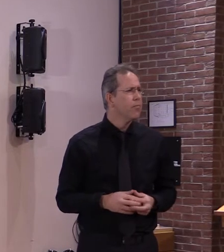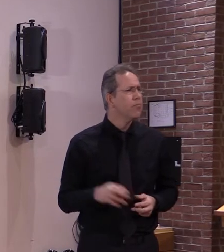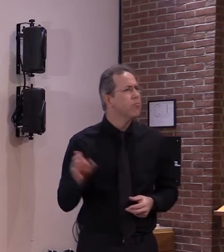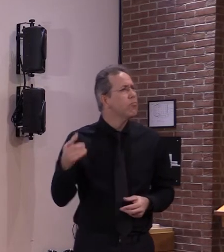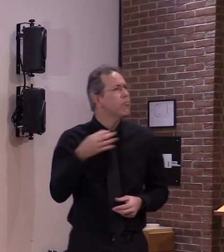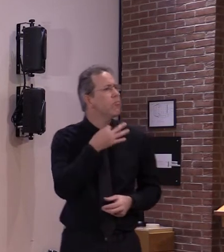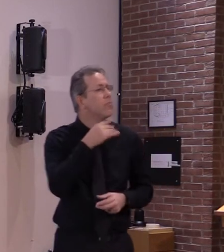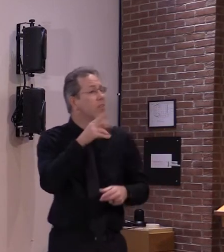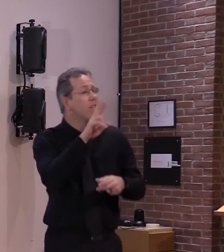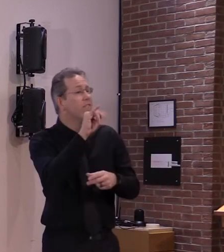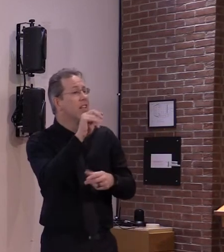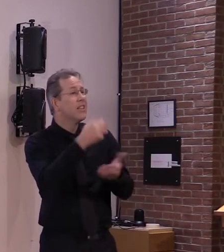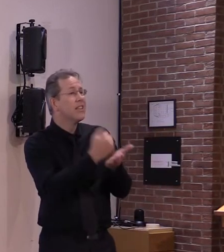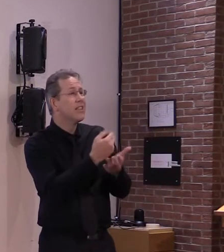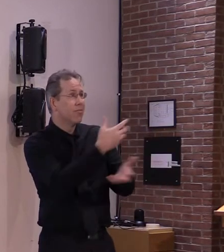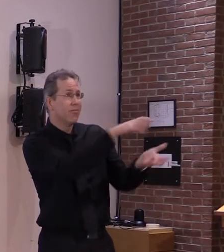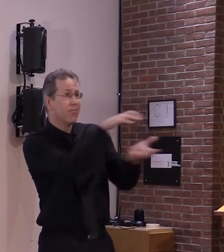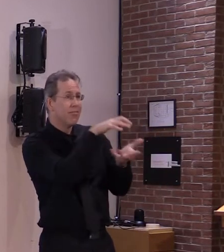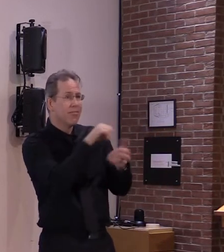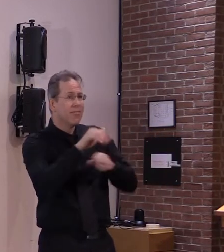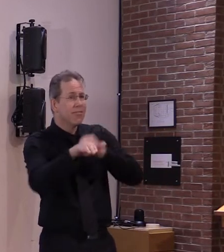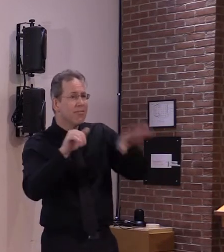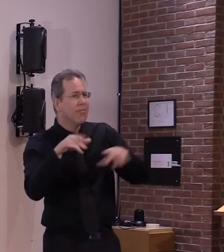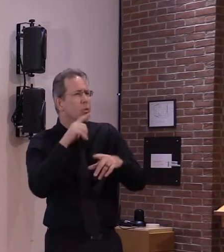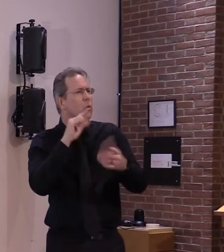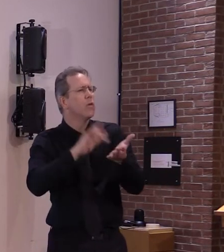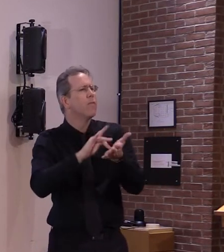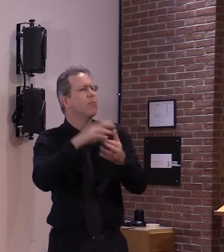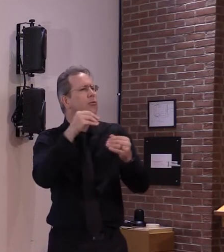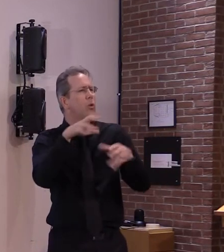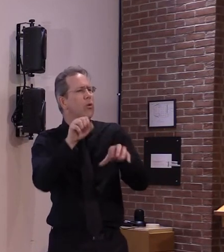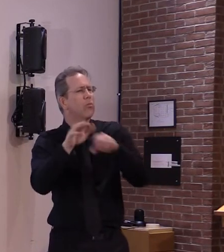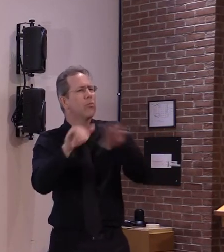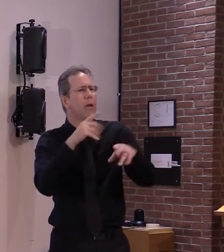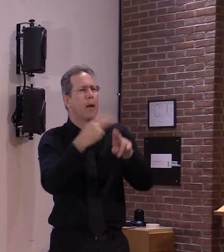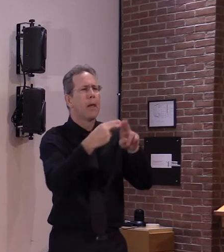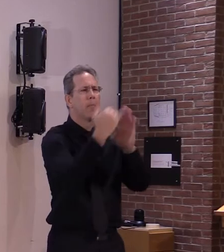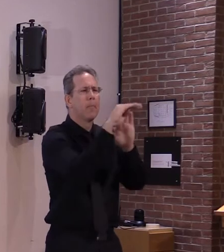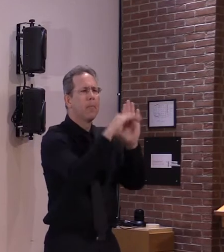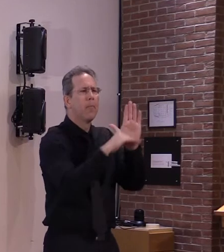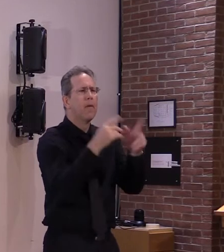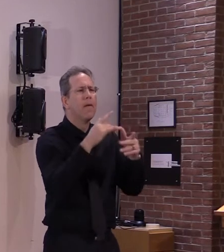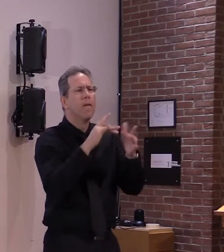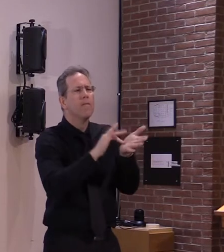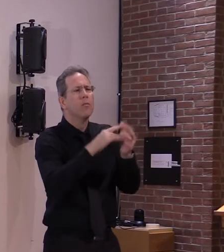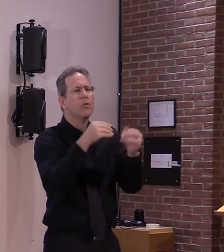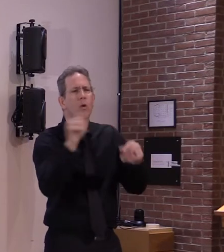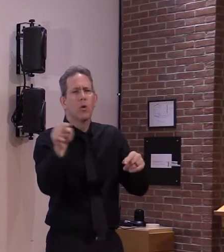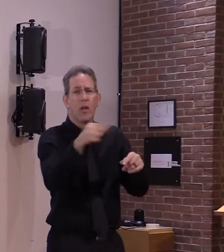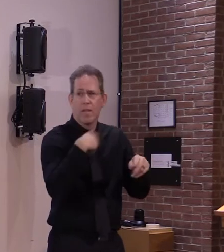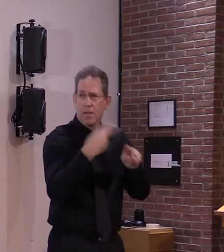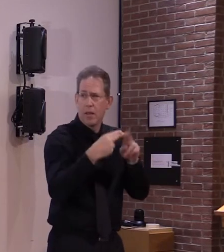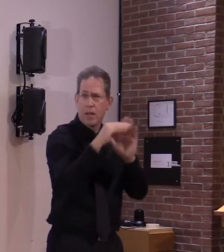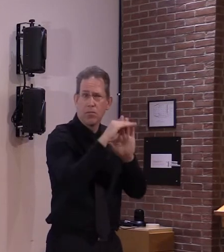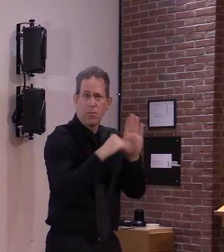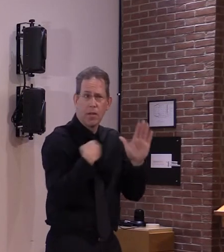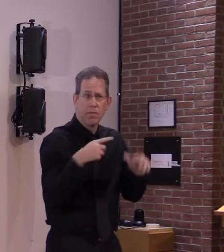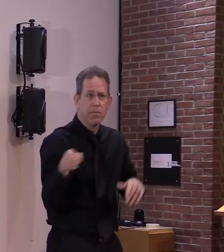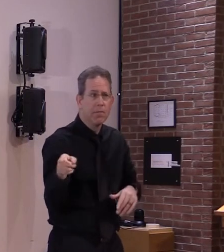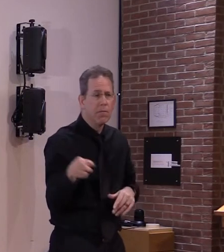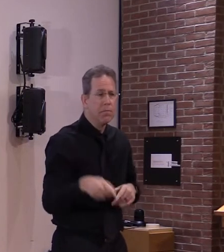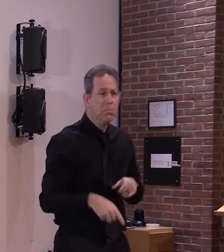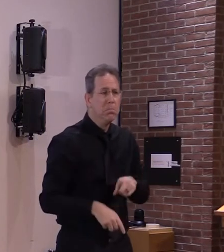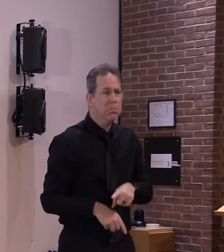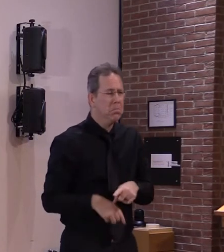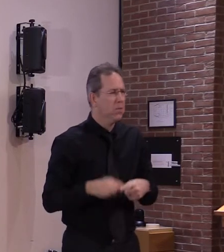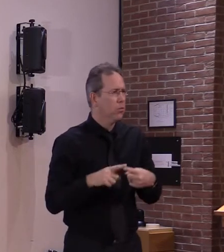uh as a reminder dr leffler uh had to leave the call so he's not available uh for that but but